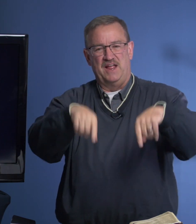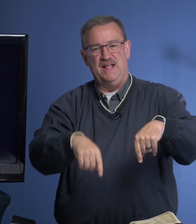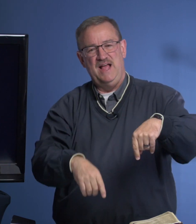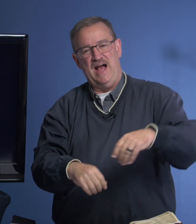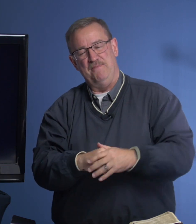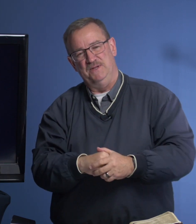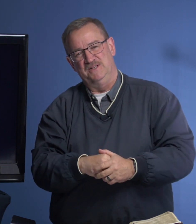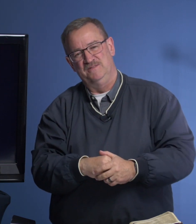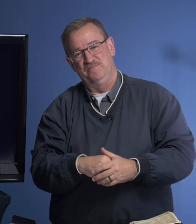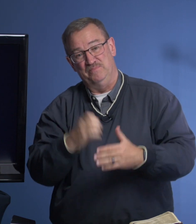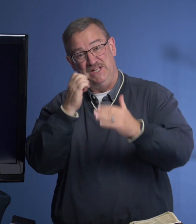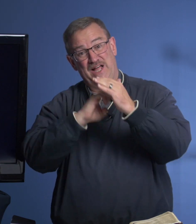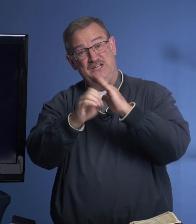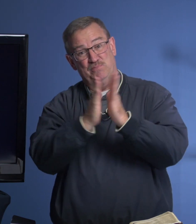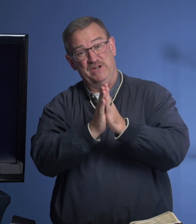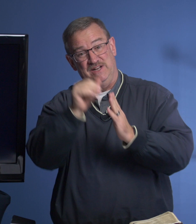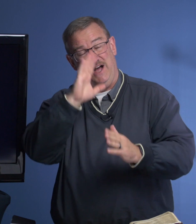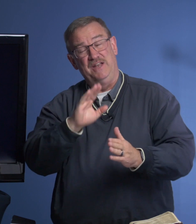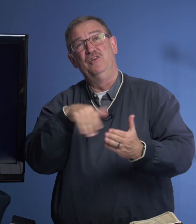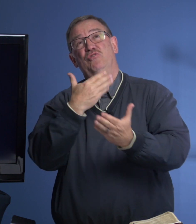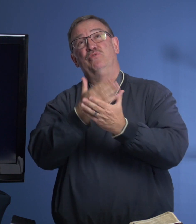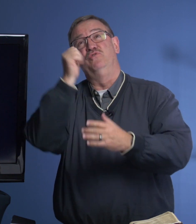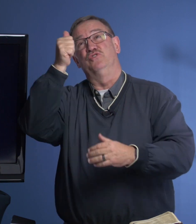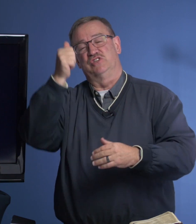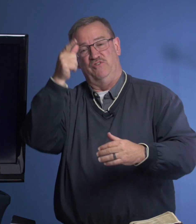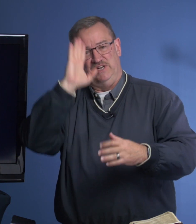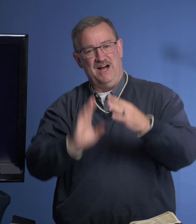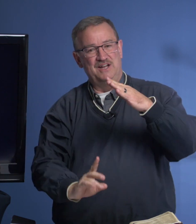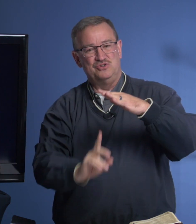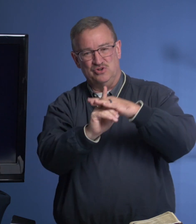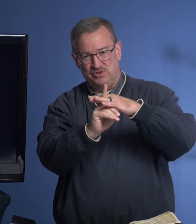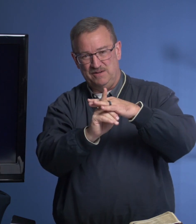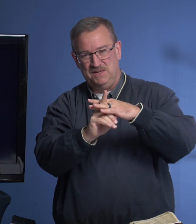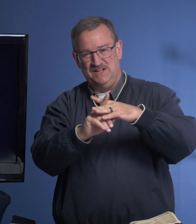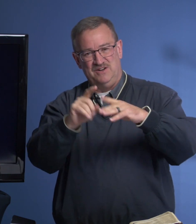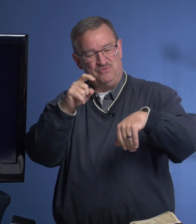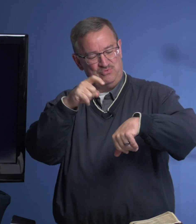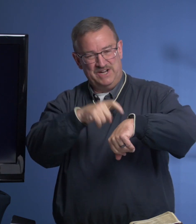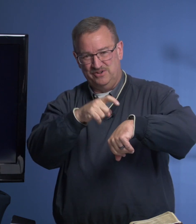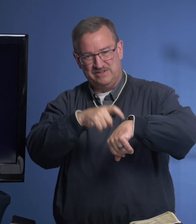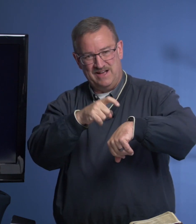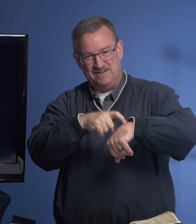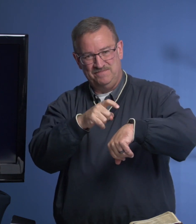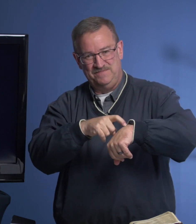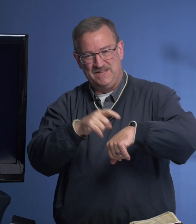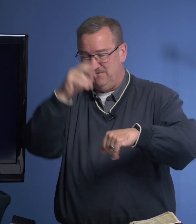happened. But Elijah prayed, God, prove yourself, and God showed up right on time. And